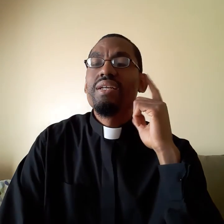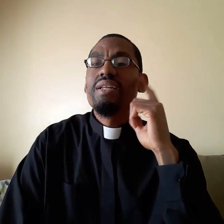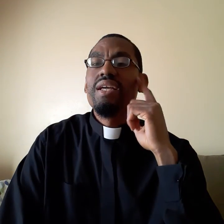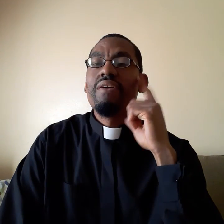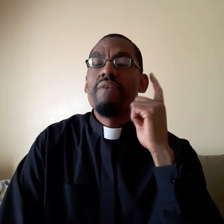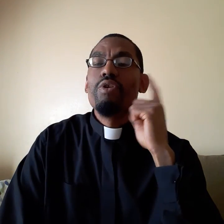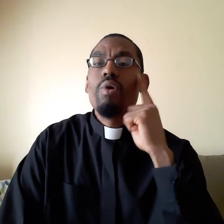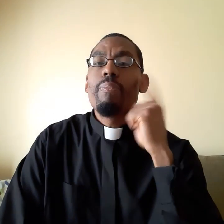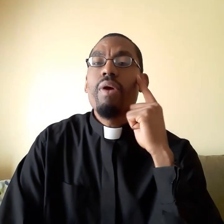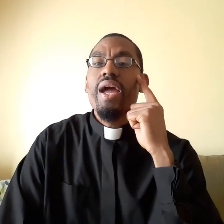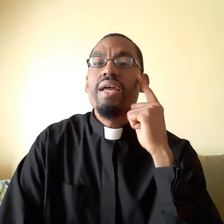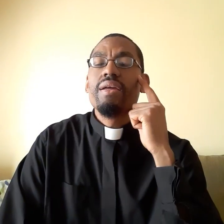if you don't pray